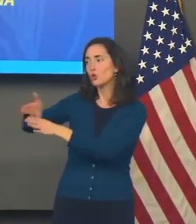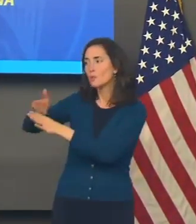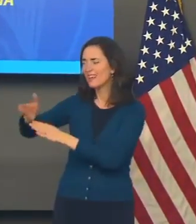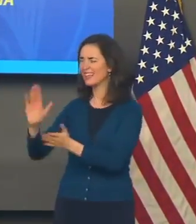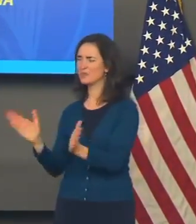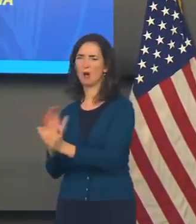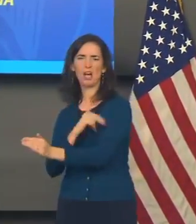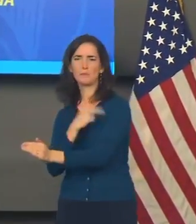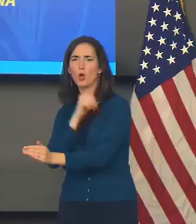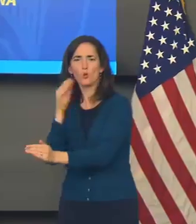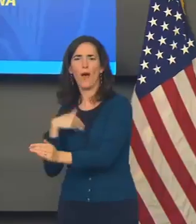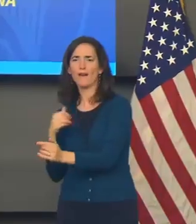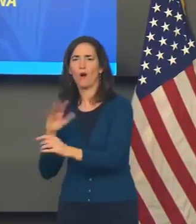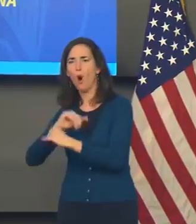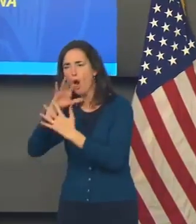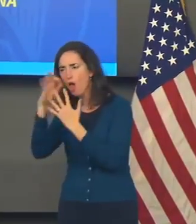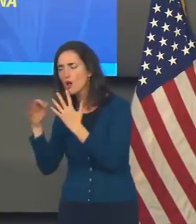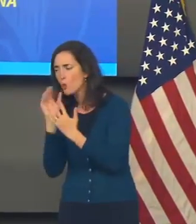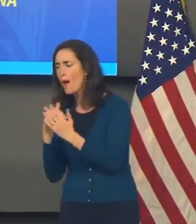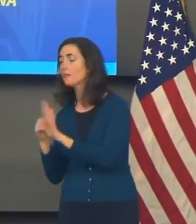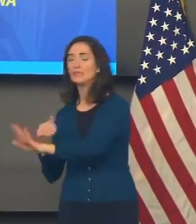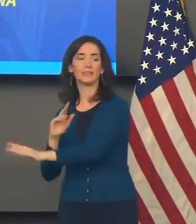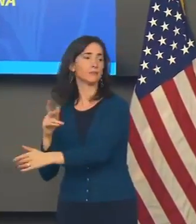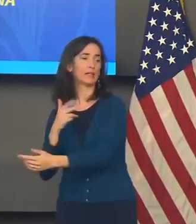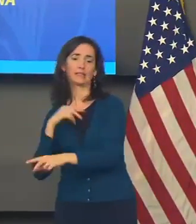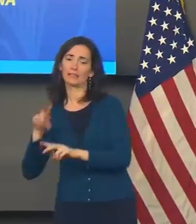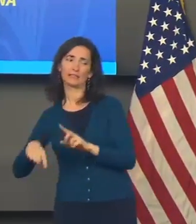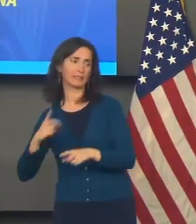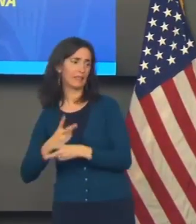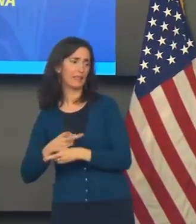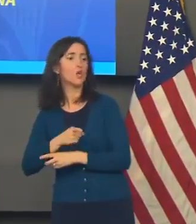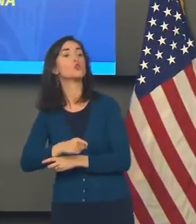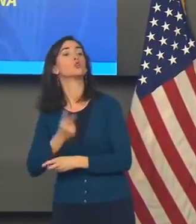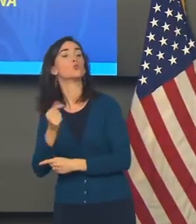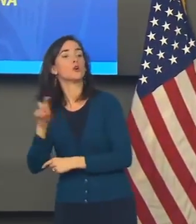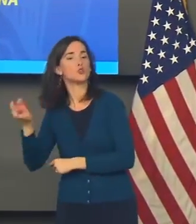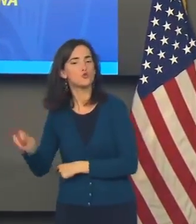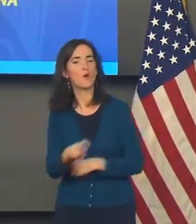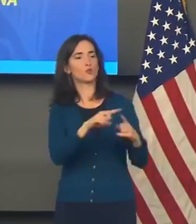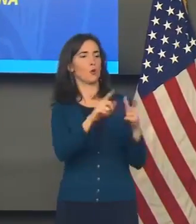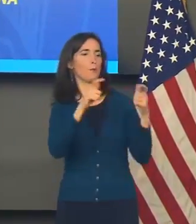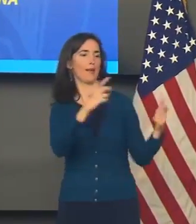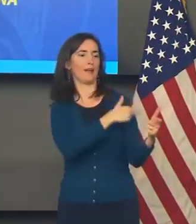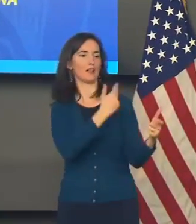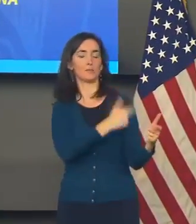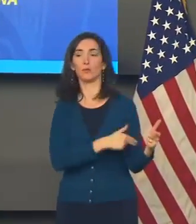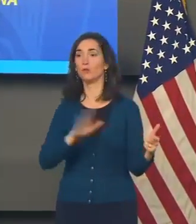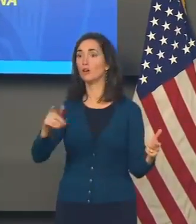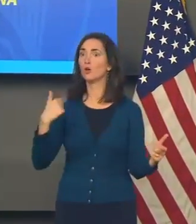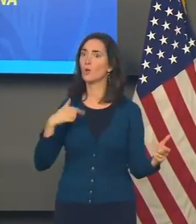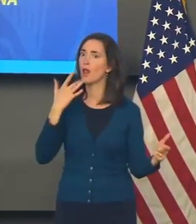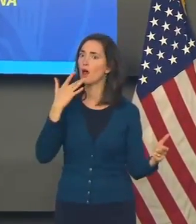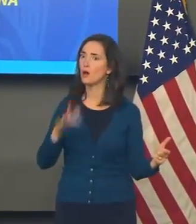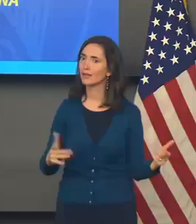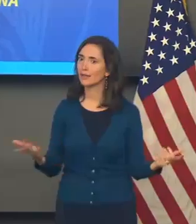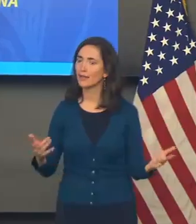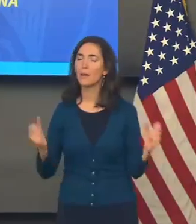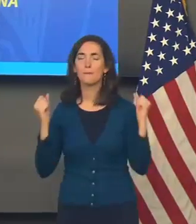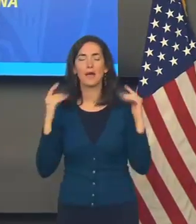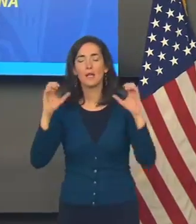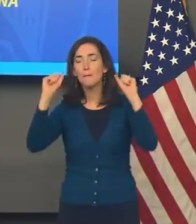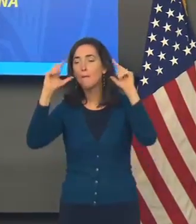patient needs. And that patient needs to be transferred in to a tertiary referral center. We are blessed with incredible hospital